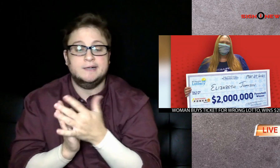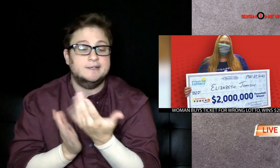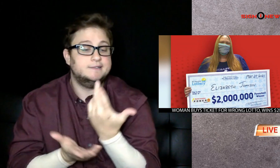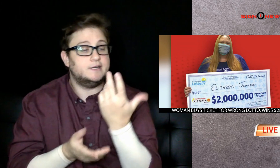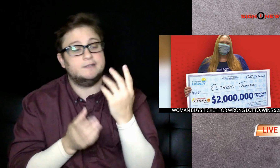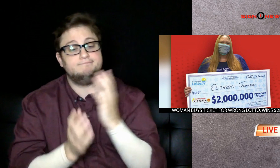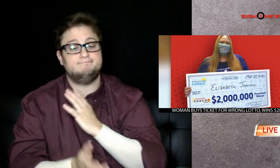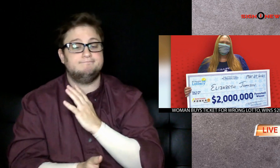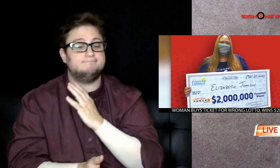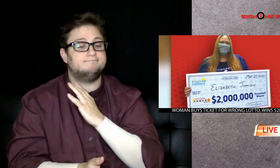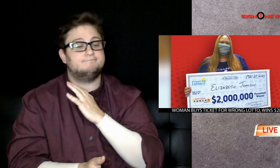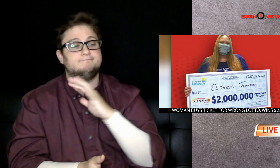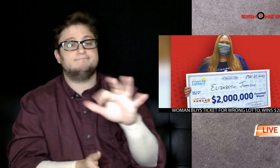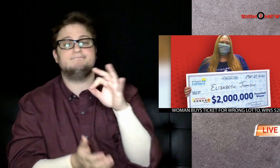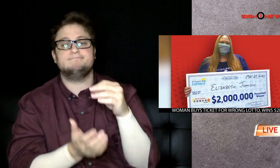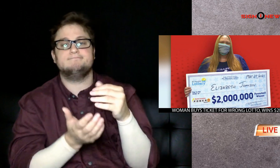missed the cutoff by one minute,